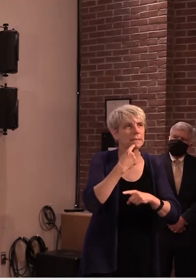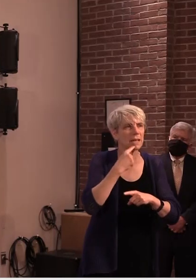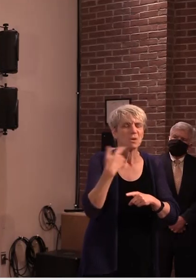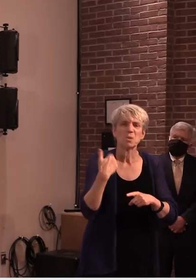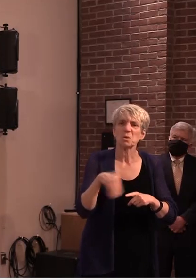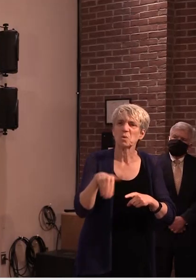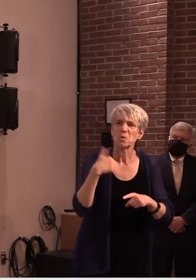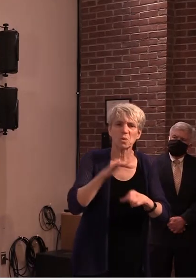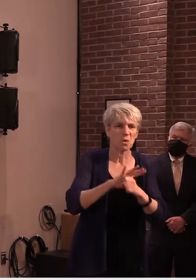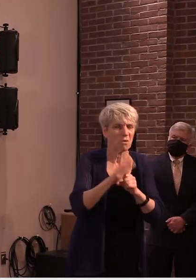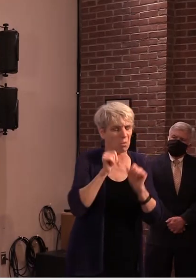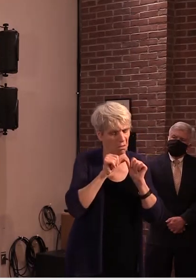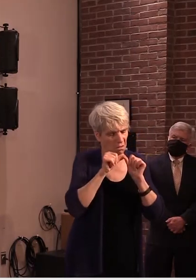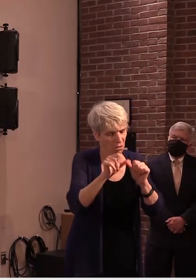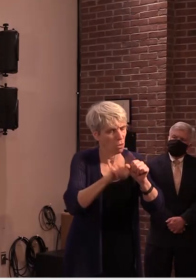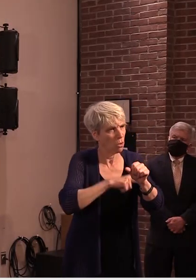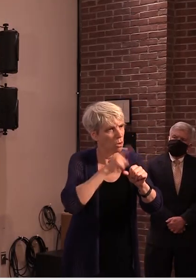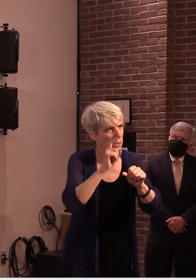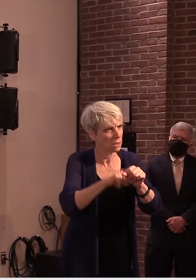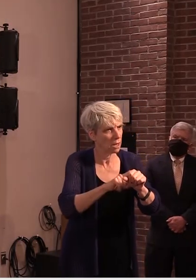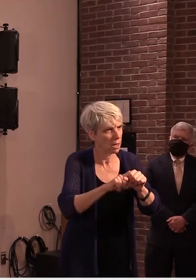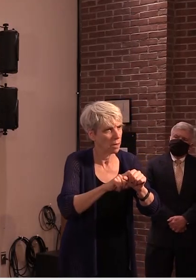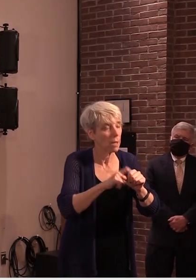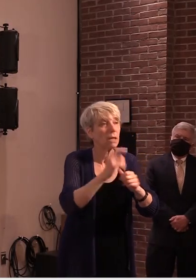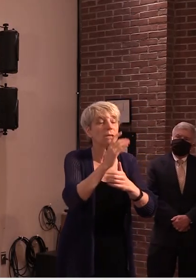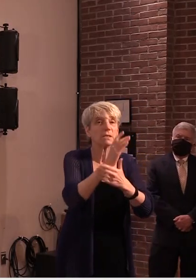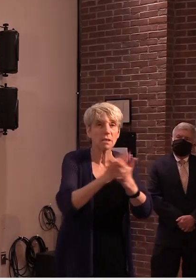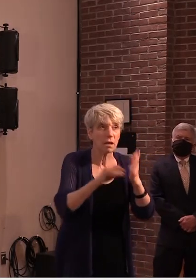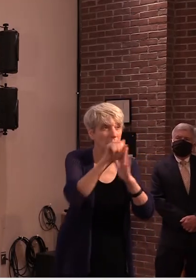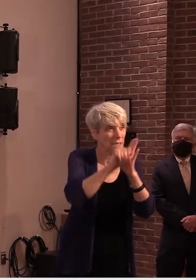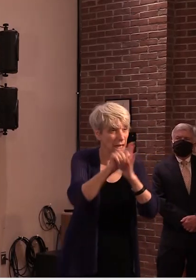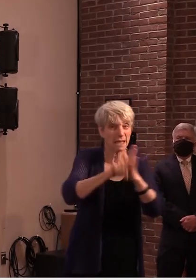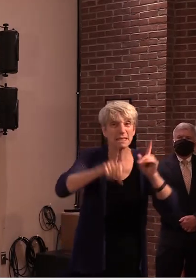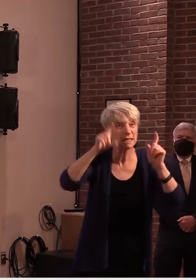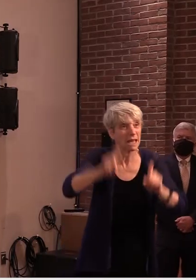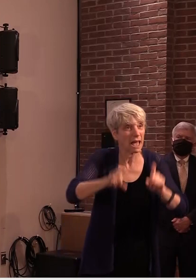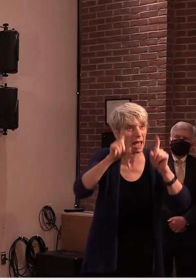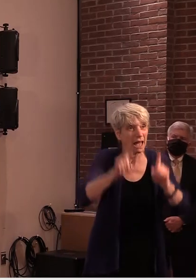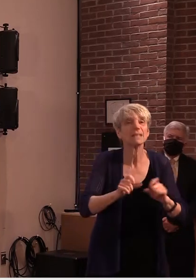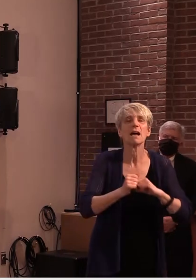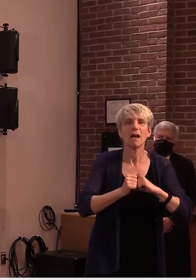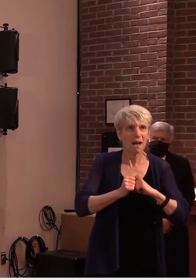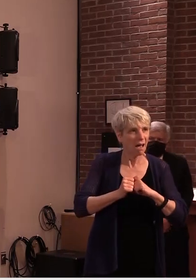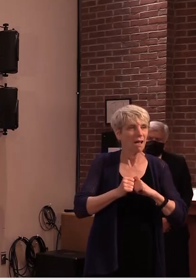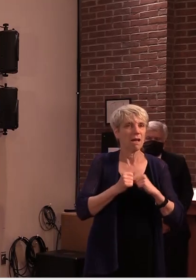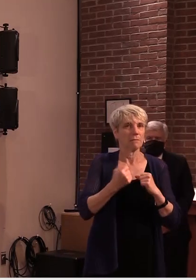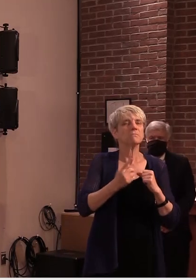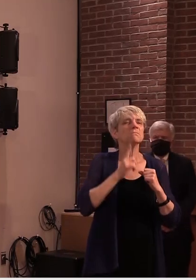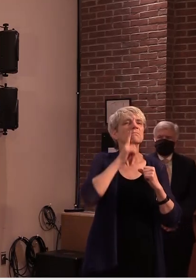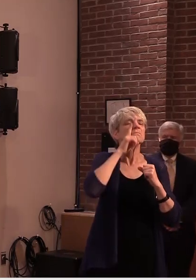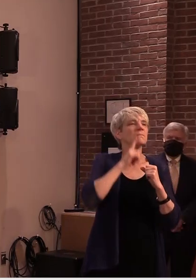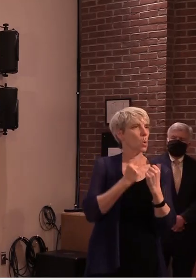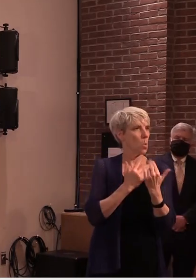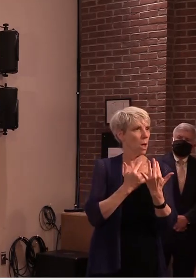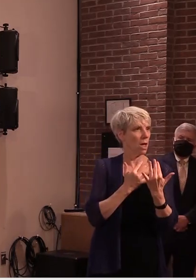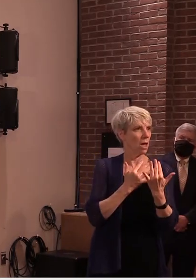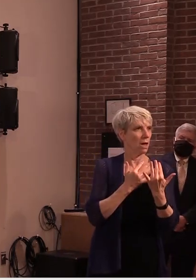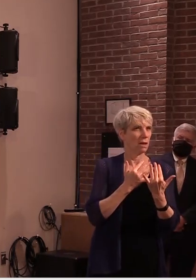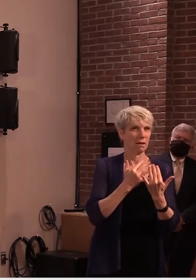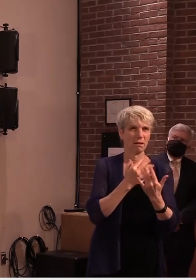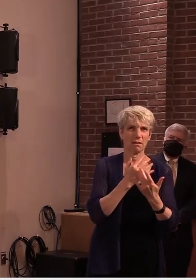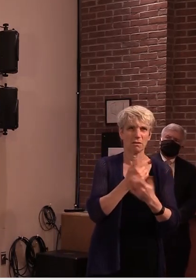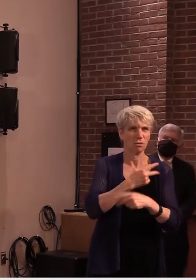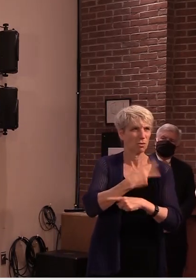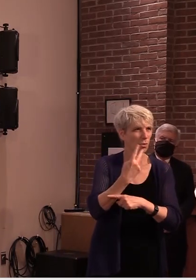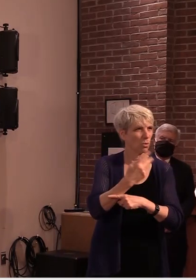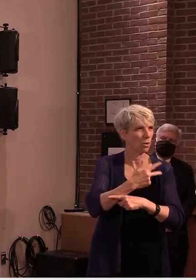currently experiencing surges are having long turnaround times on the order of seven to ten days or more and a